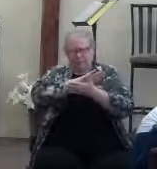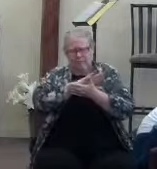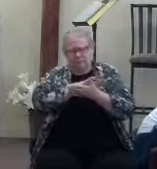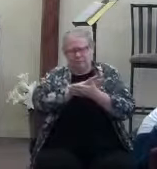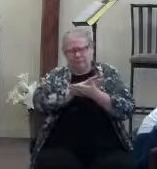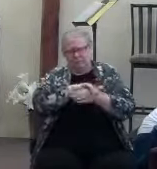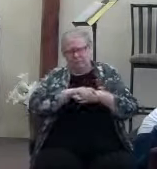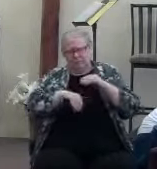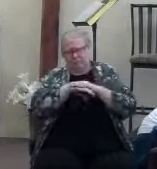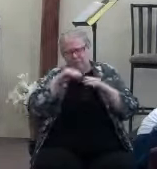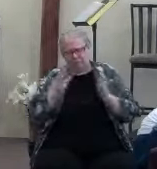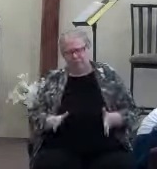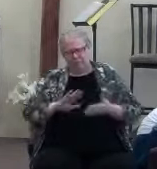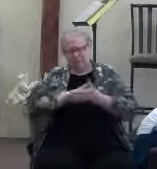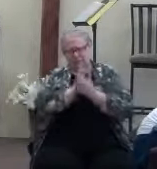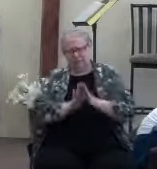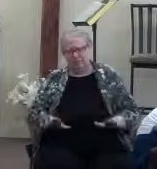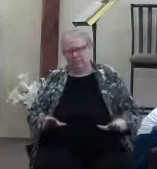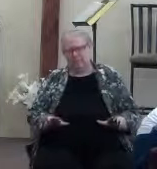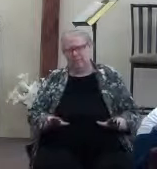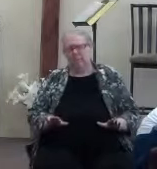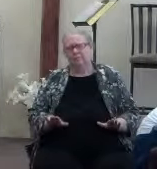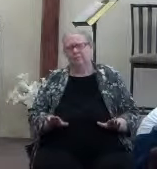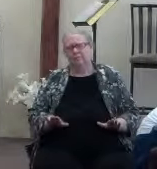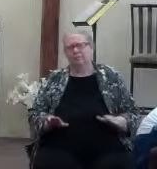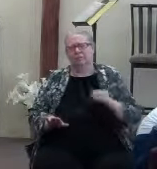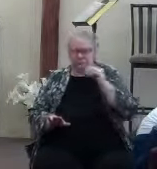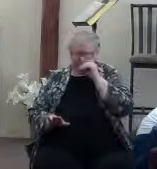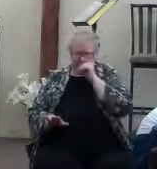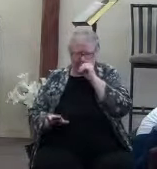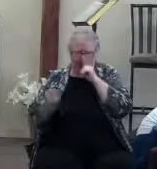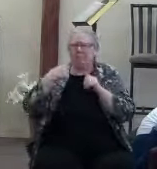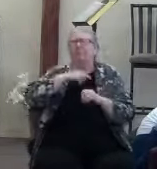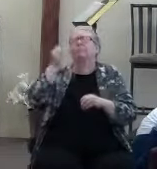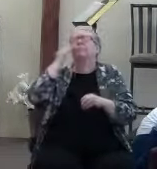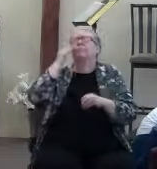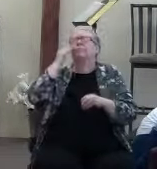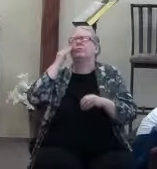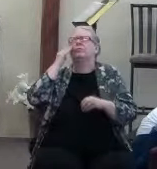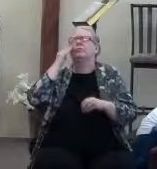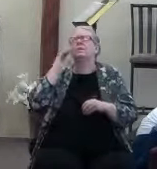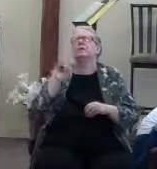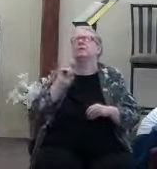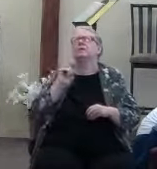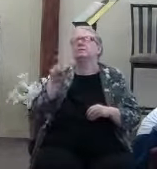And, Lord, we know you're going to give them what they've asked for because anything they ask in your name will be given.